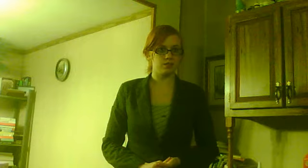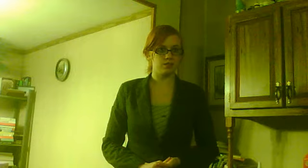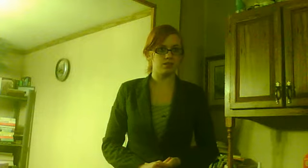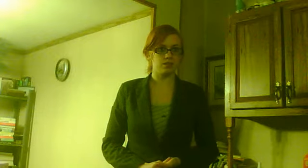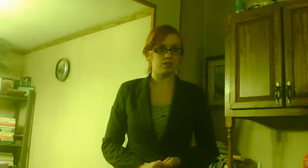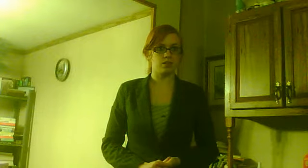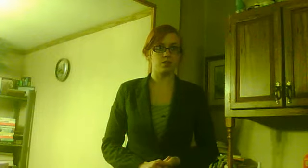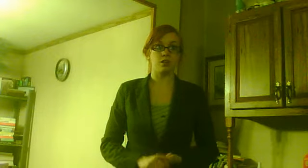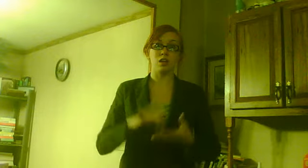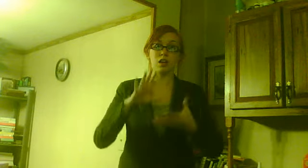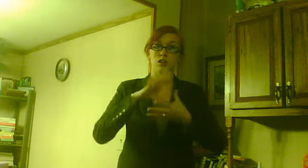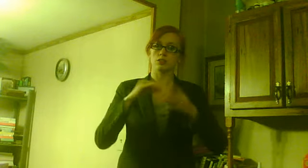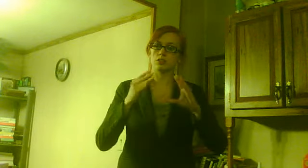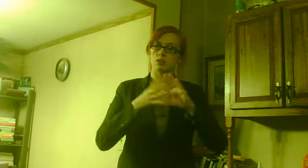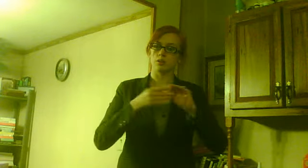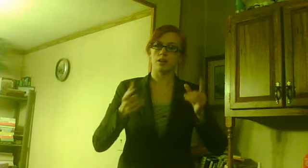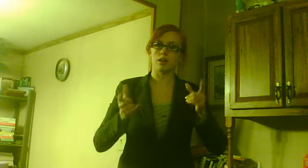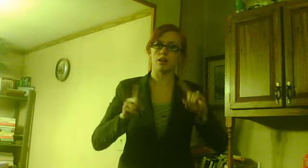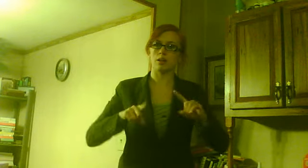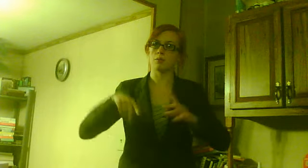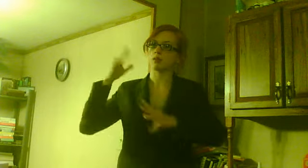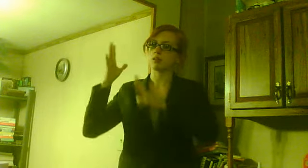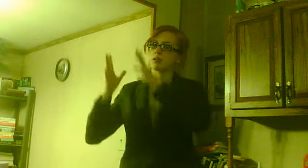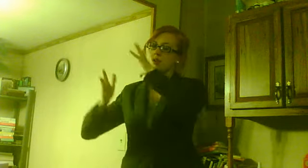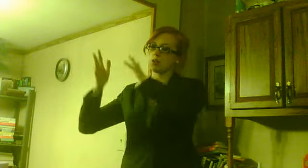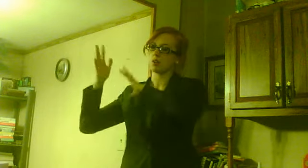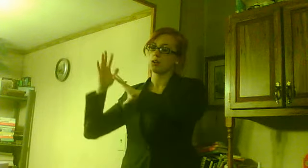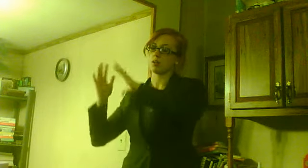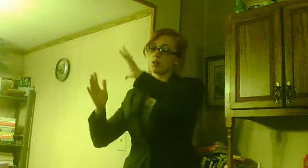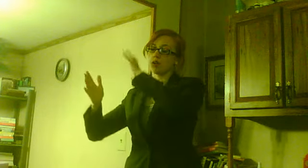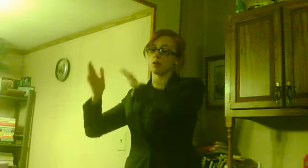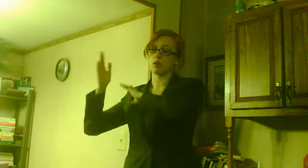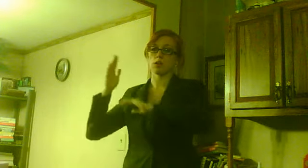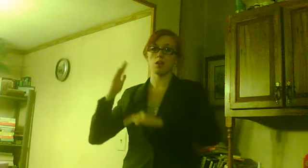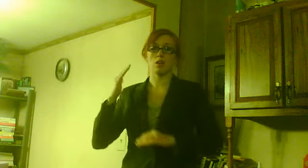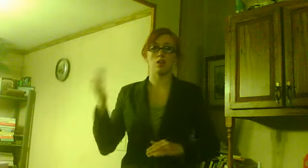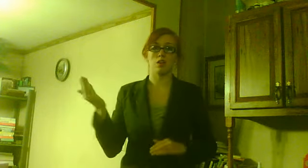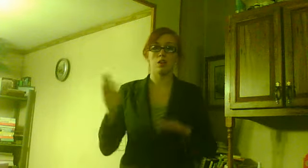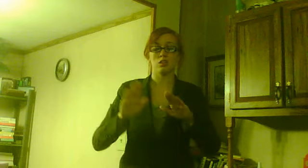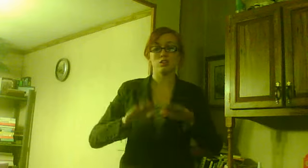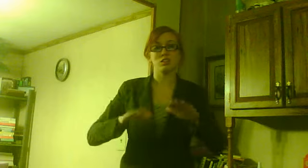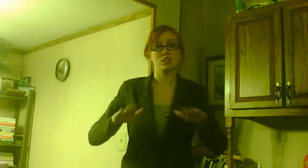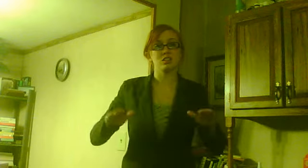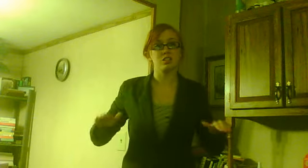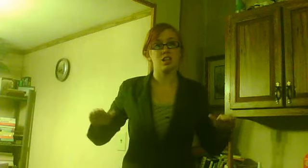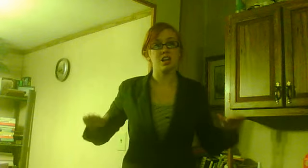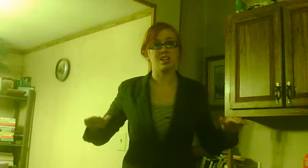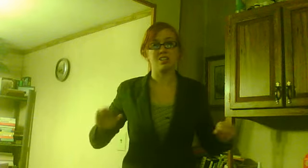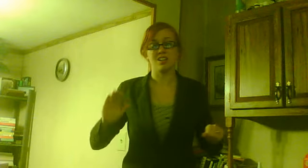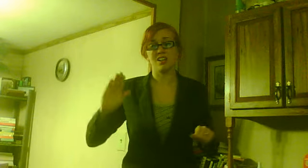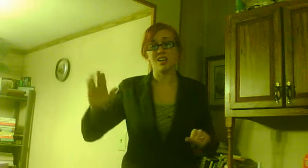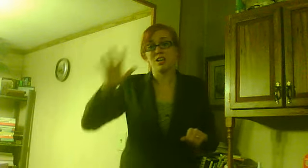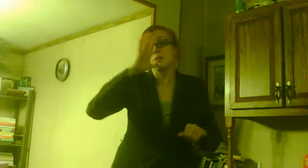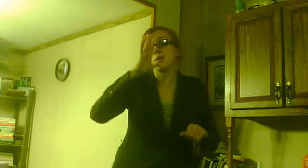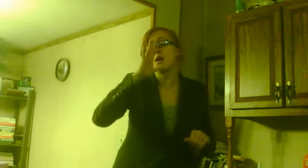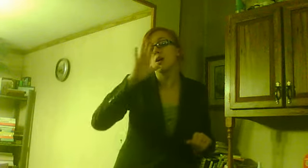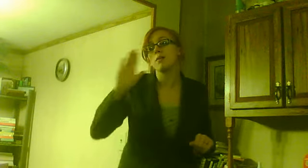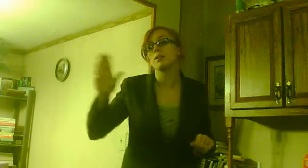What was the point of time there was a poor child. No father, no mother. Everything was